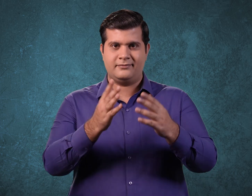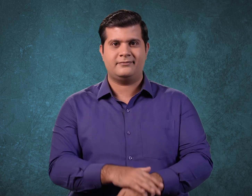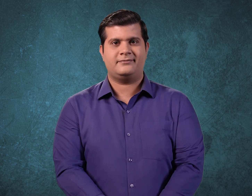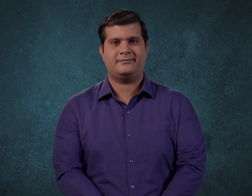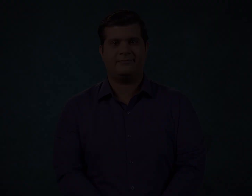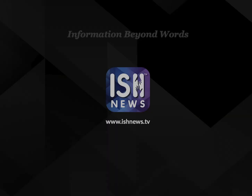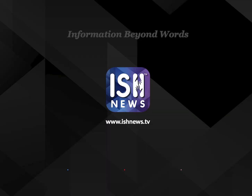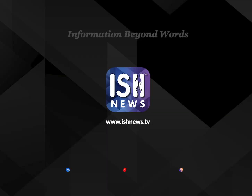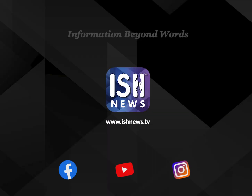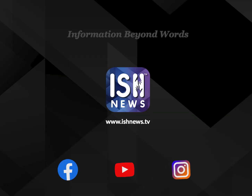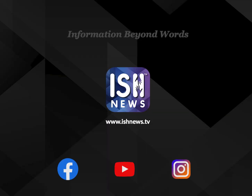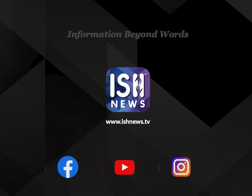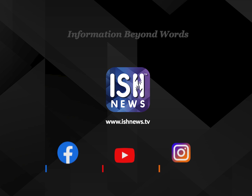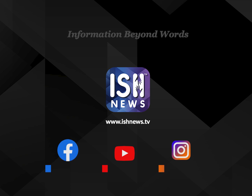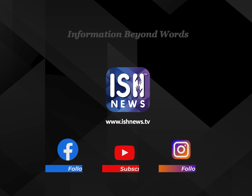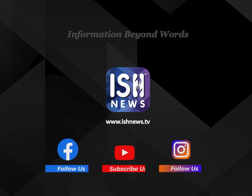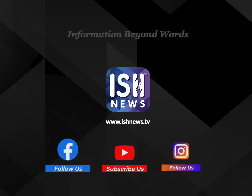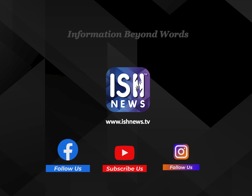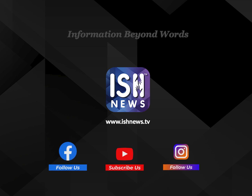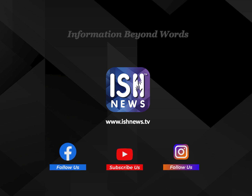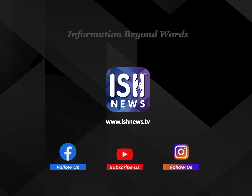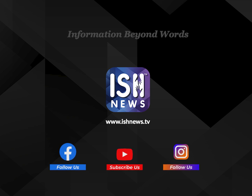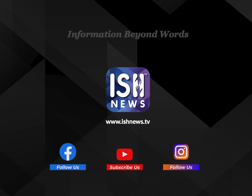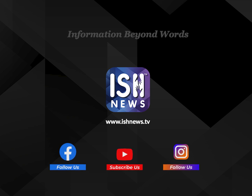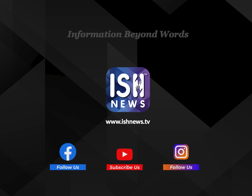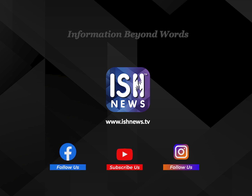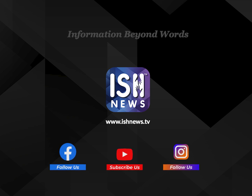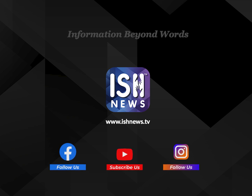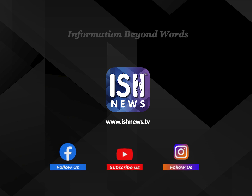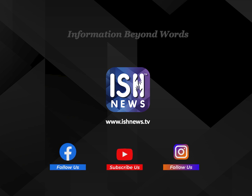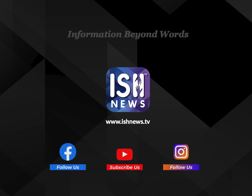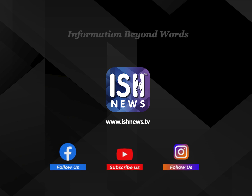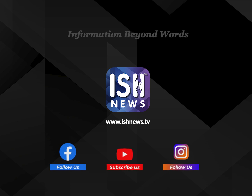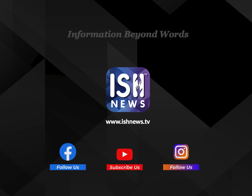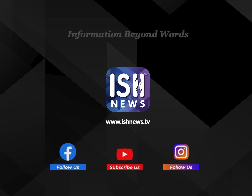I and I haven'taniapped when I allowed? I